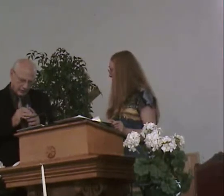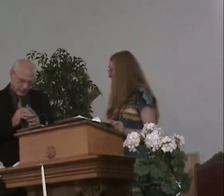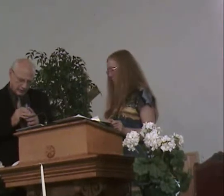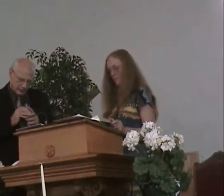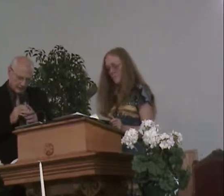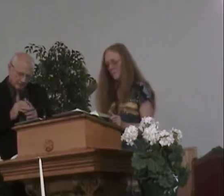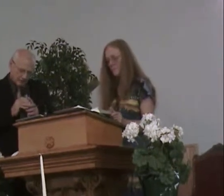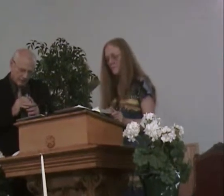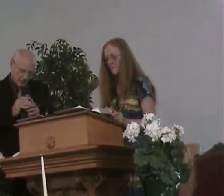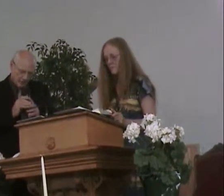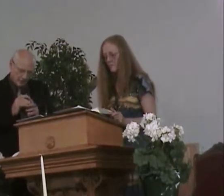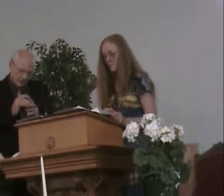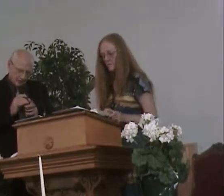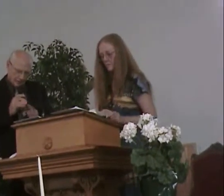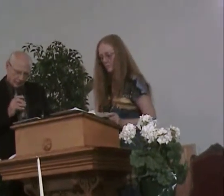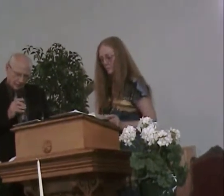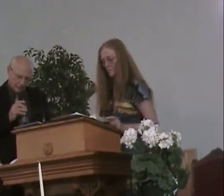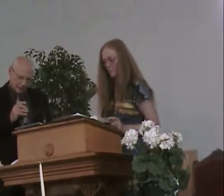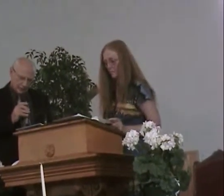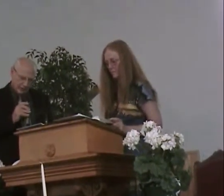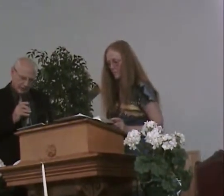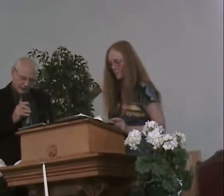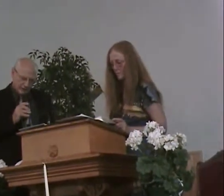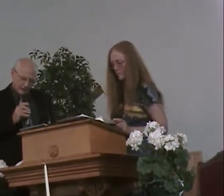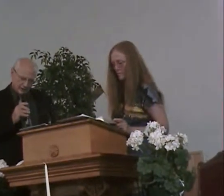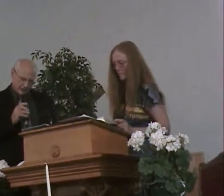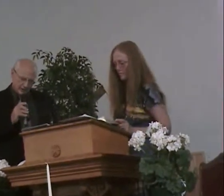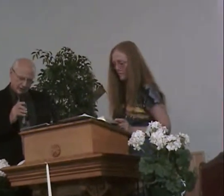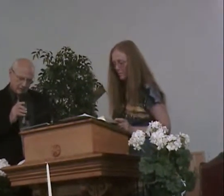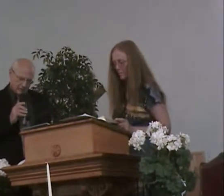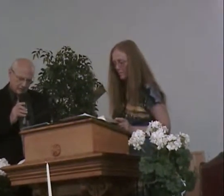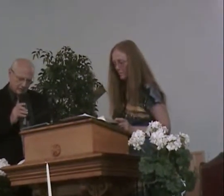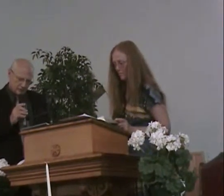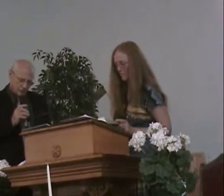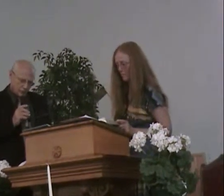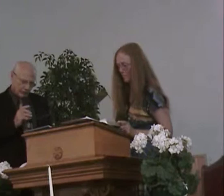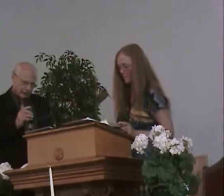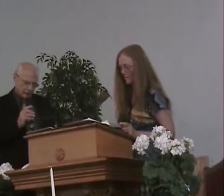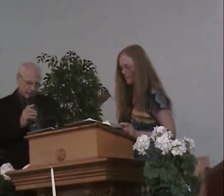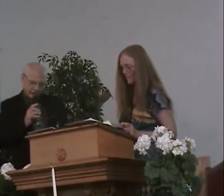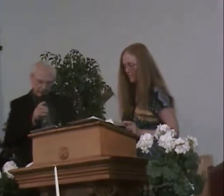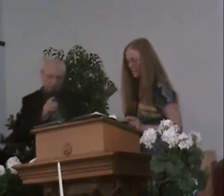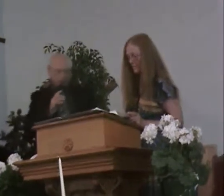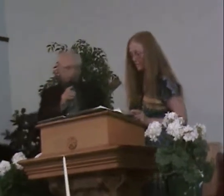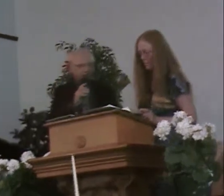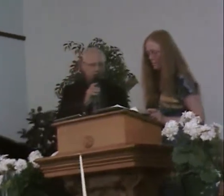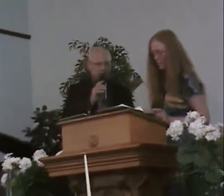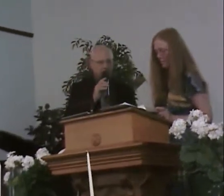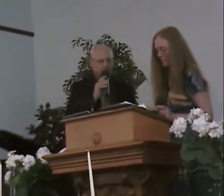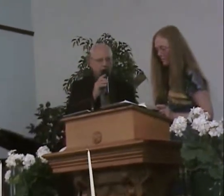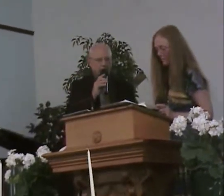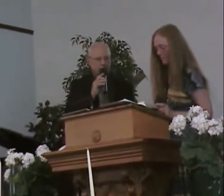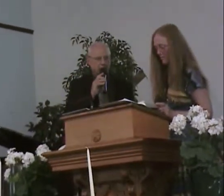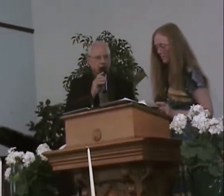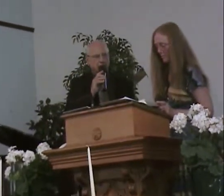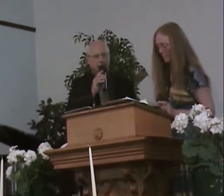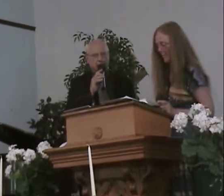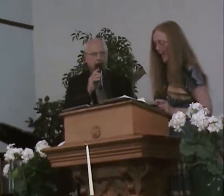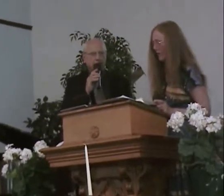verse 14, that, uh, that we should be found in him in peace, without spot or blameless.